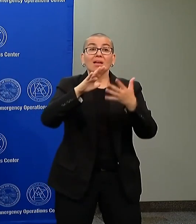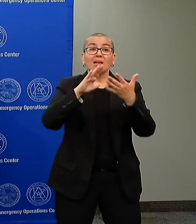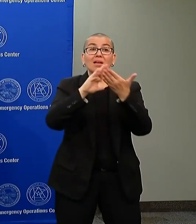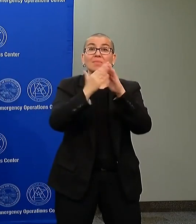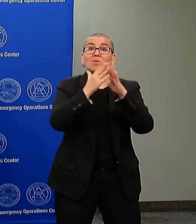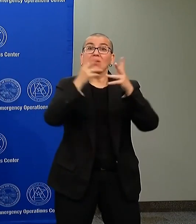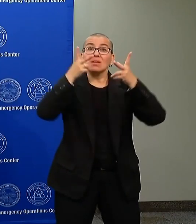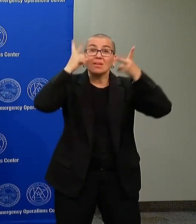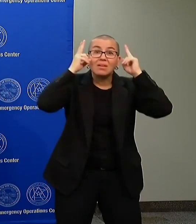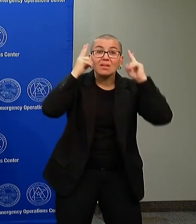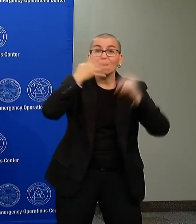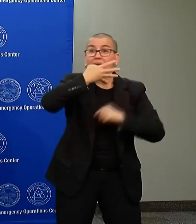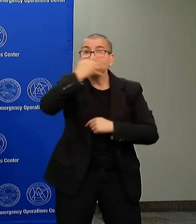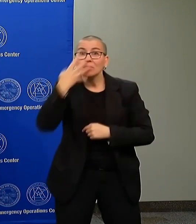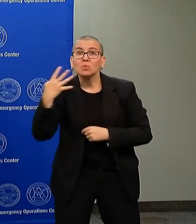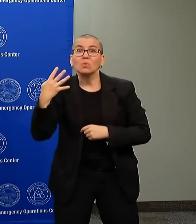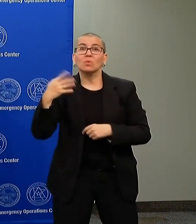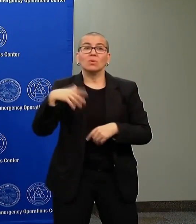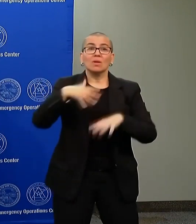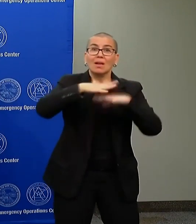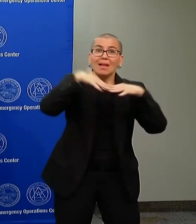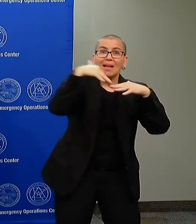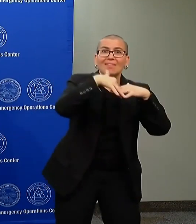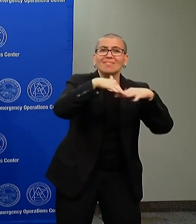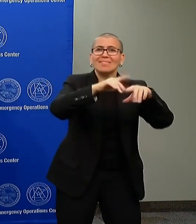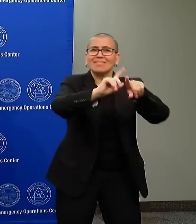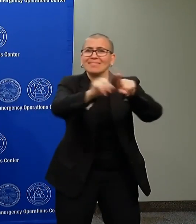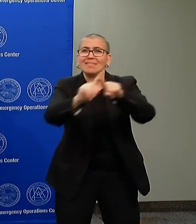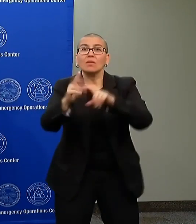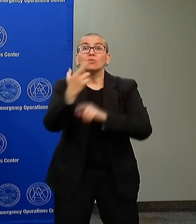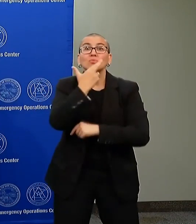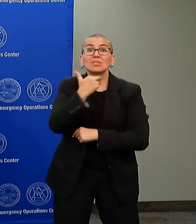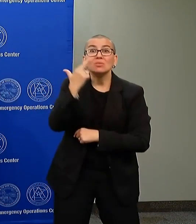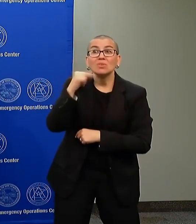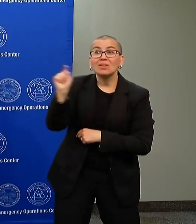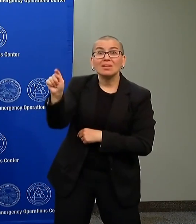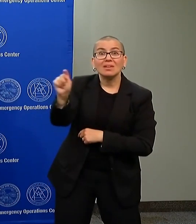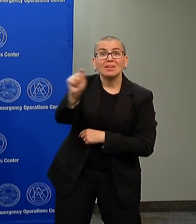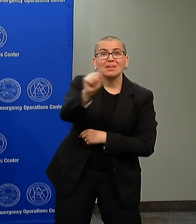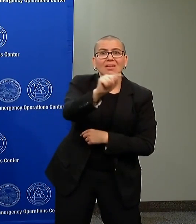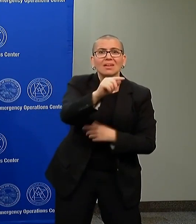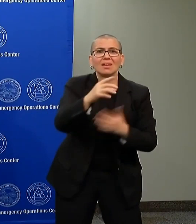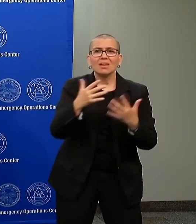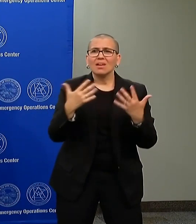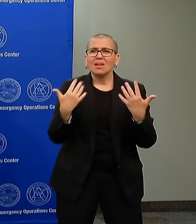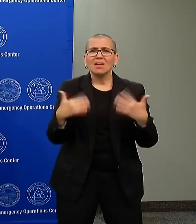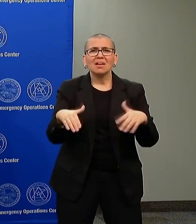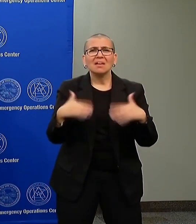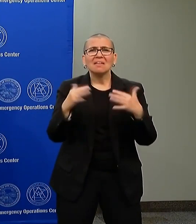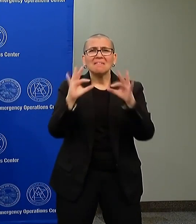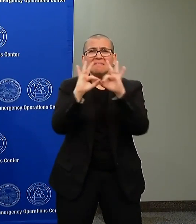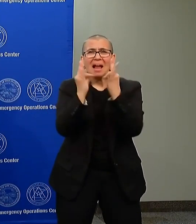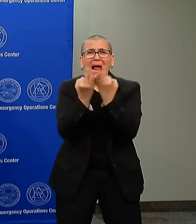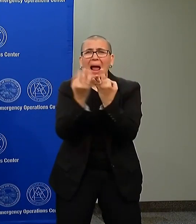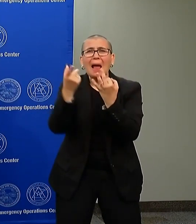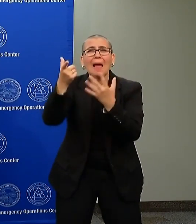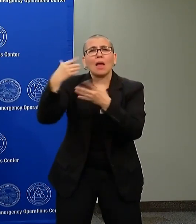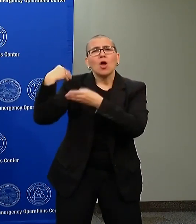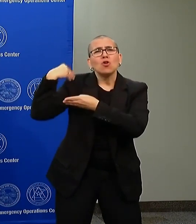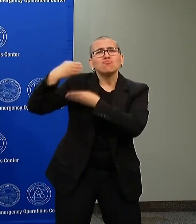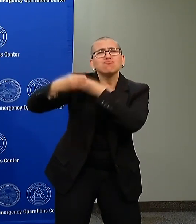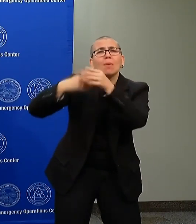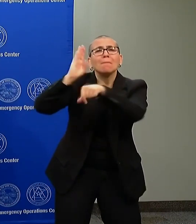as our local generational family owned businesses are damaged and